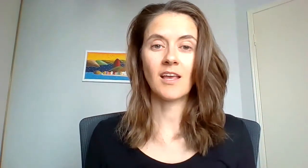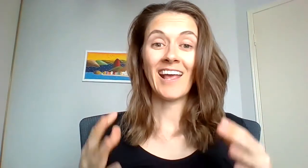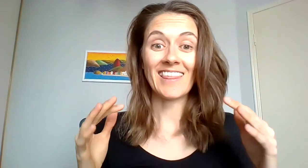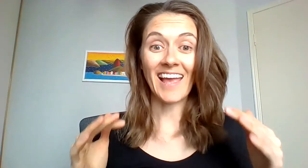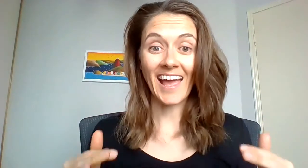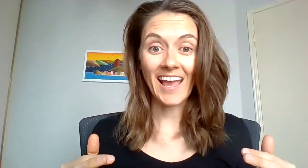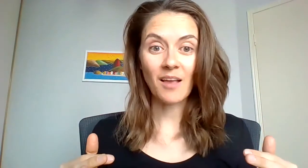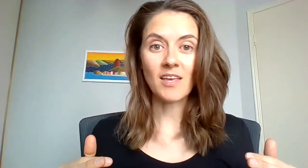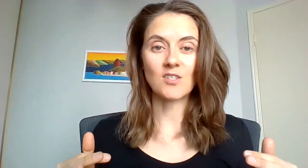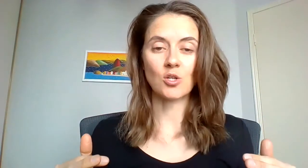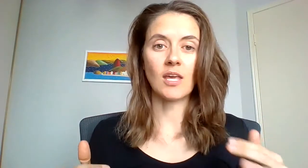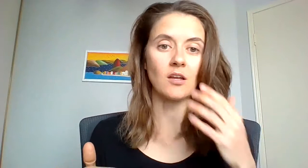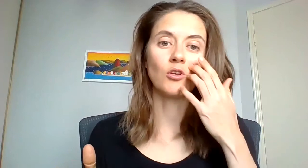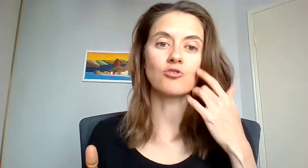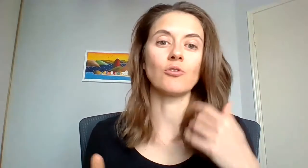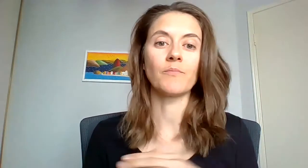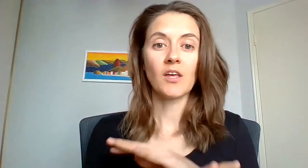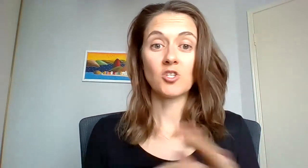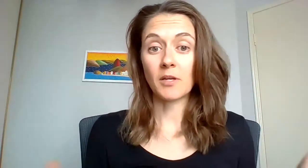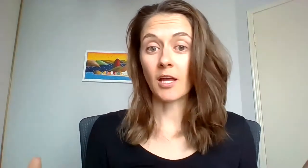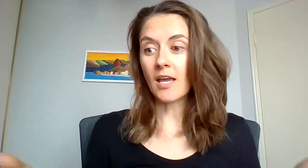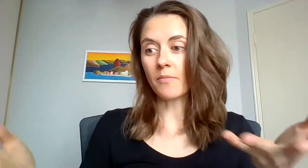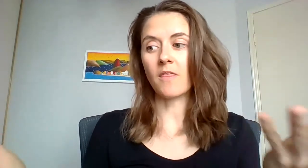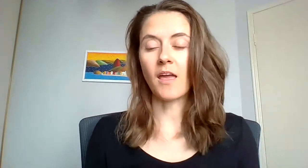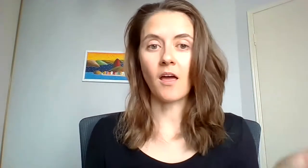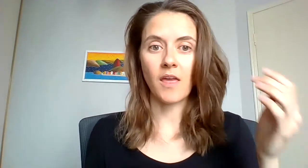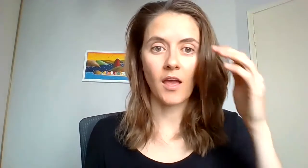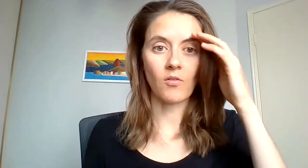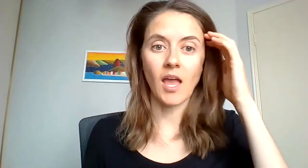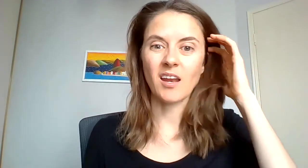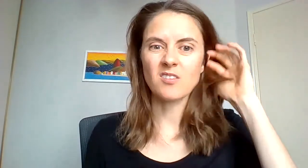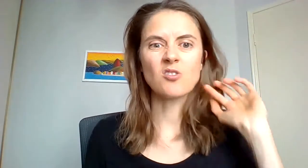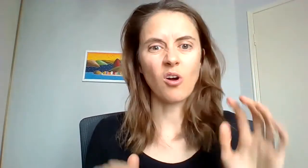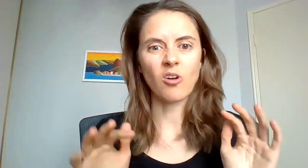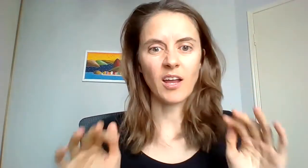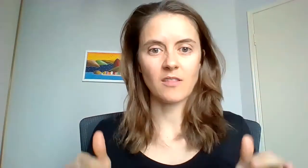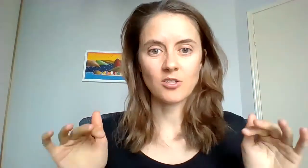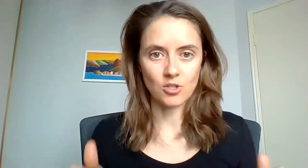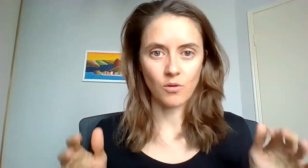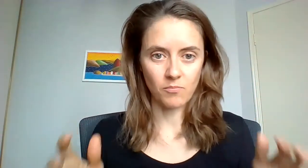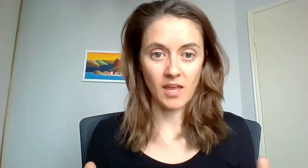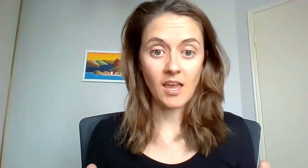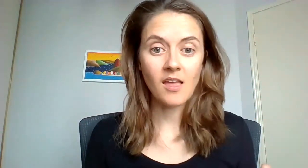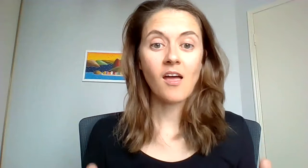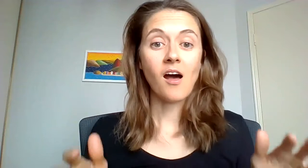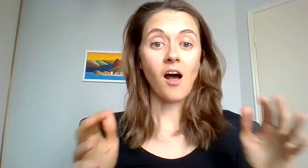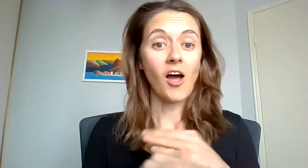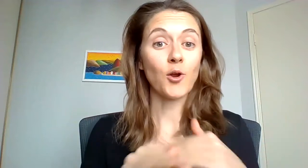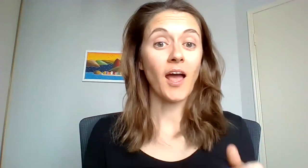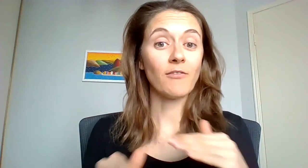the aim is to get neutral, to be like yep there they are, they're angry and it's not got anything to do with me, I don't have